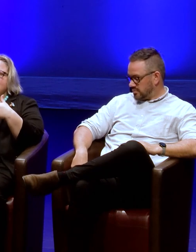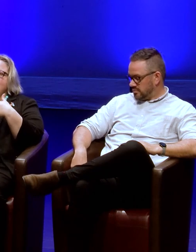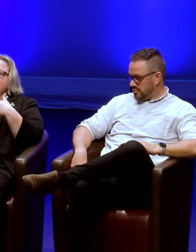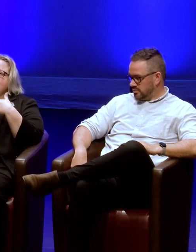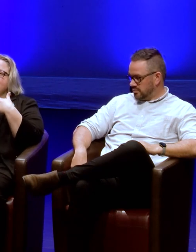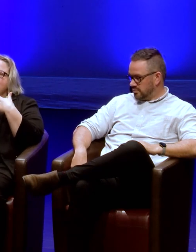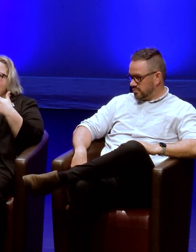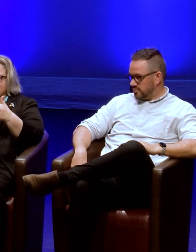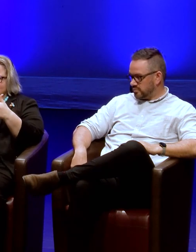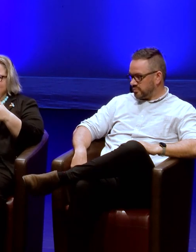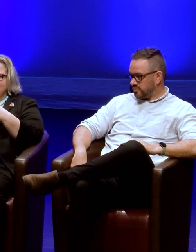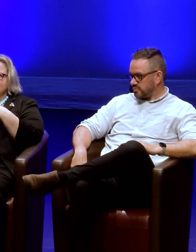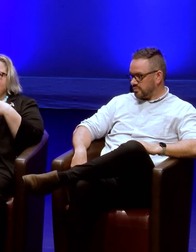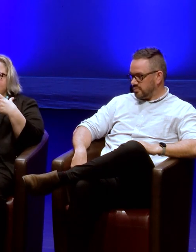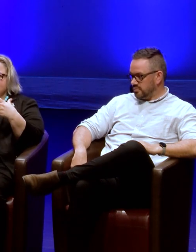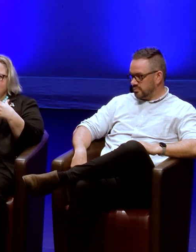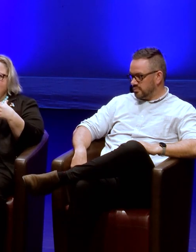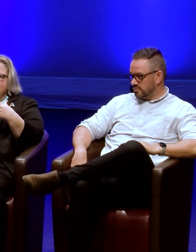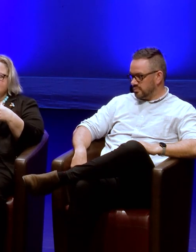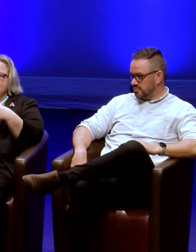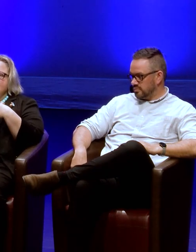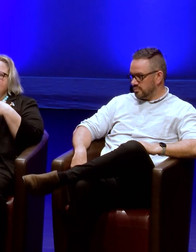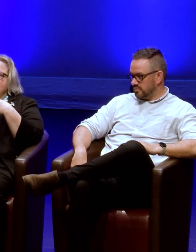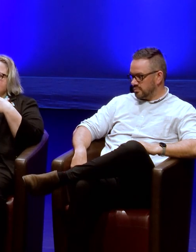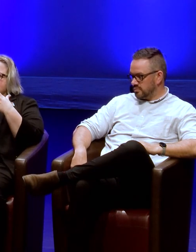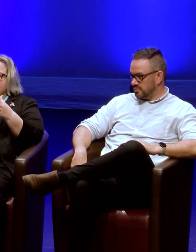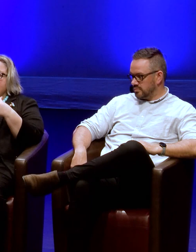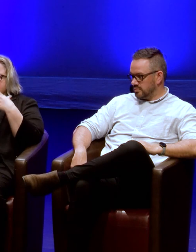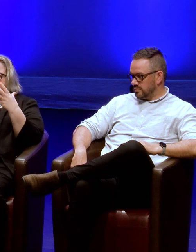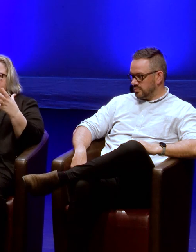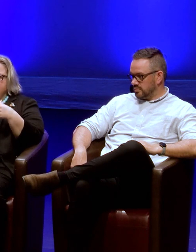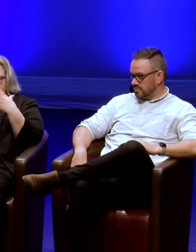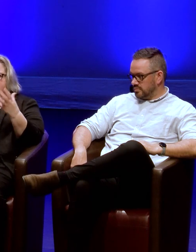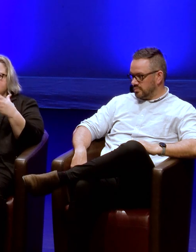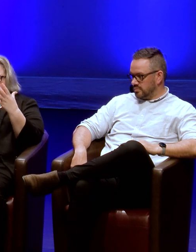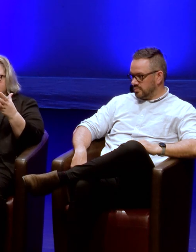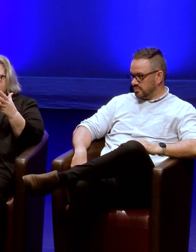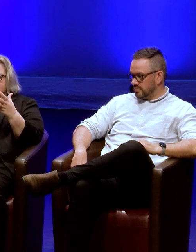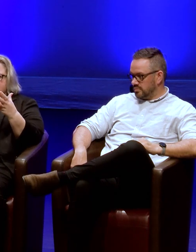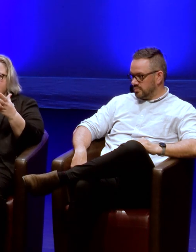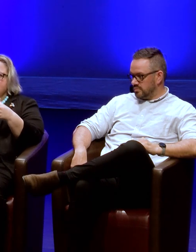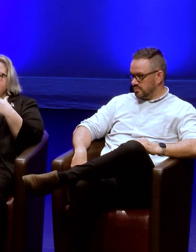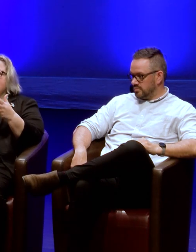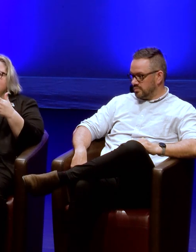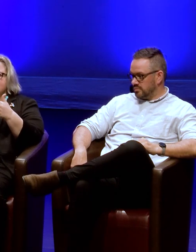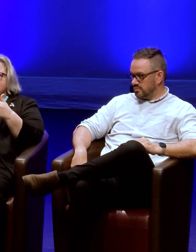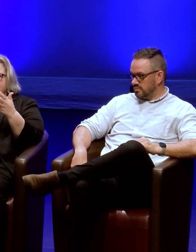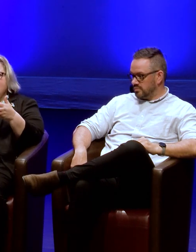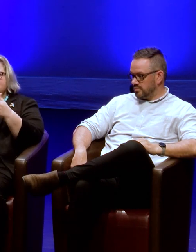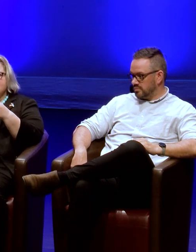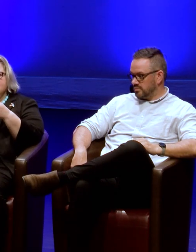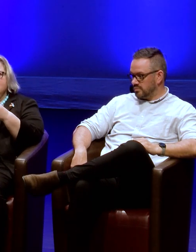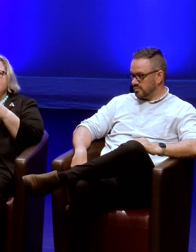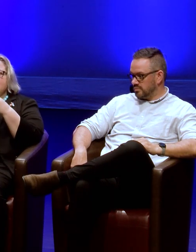I actually am being forced to go outside. And once I've developed the mechanisms